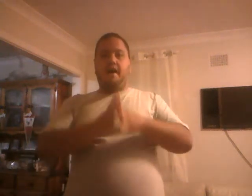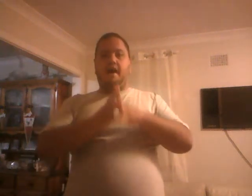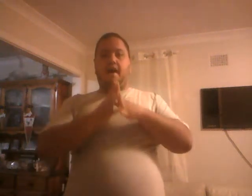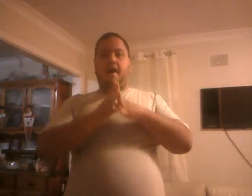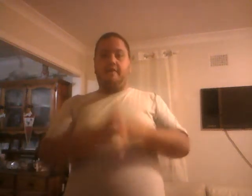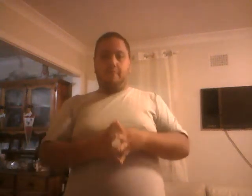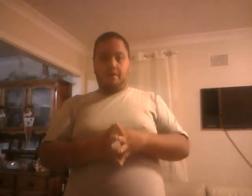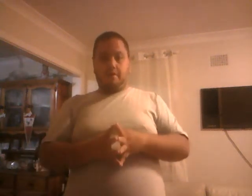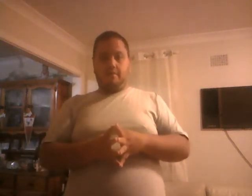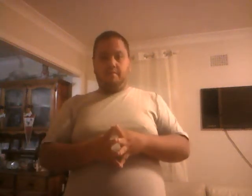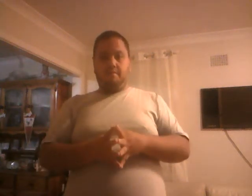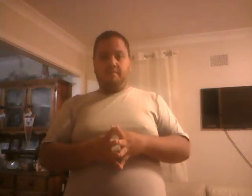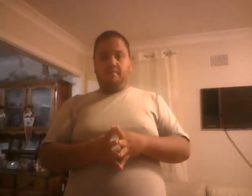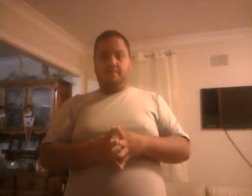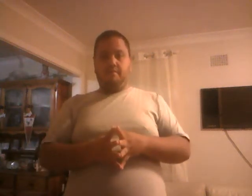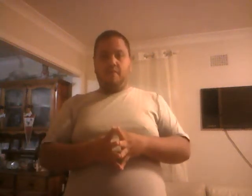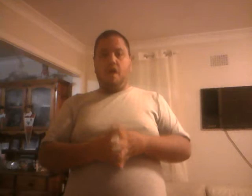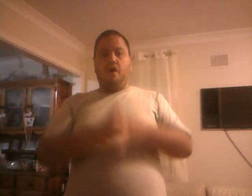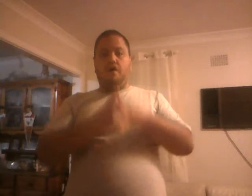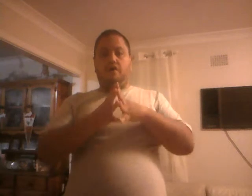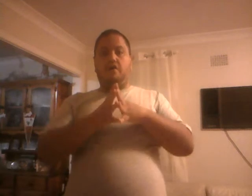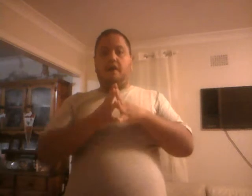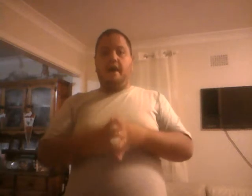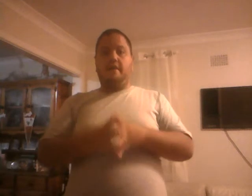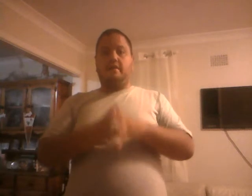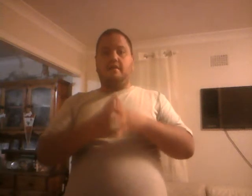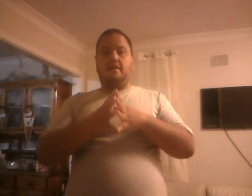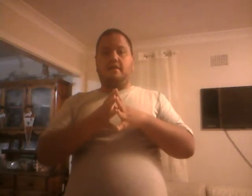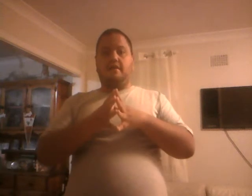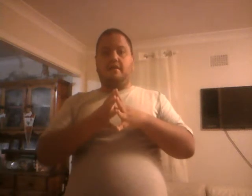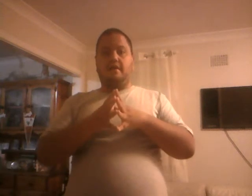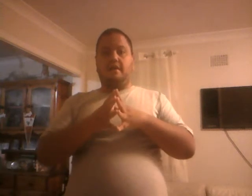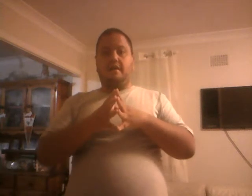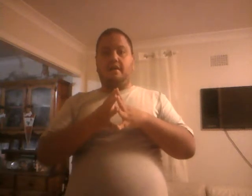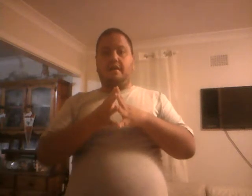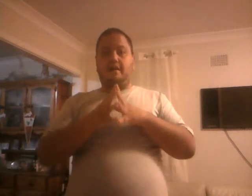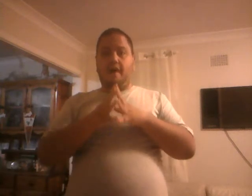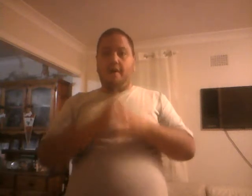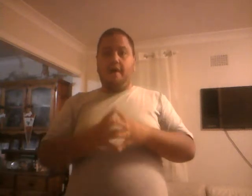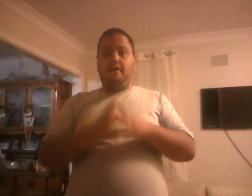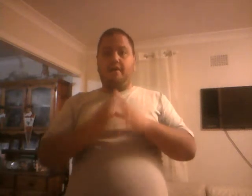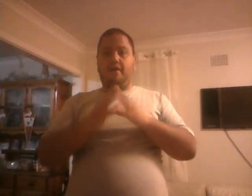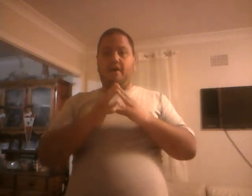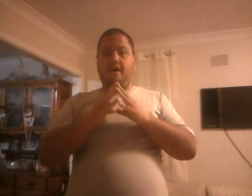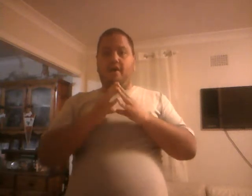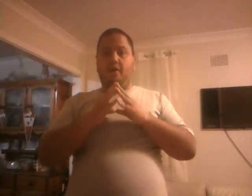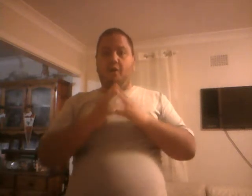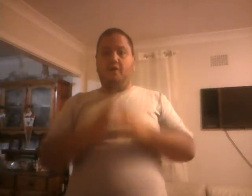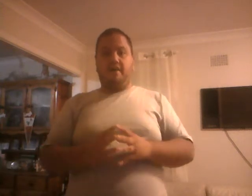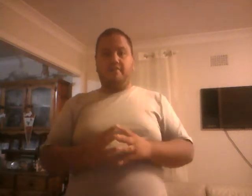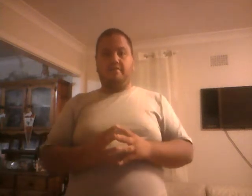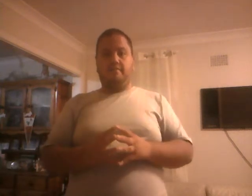government. The You can't go after all of us.